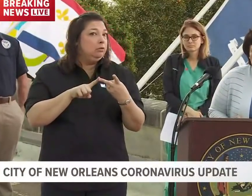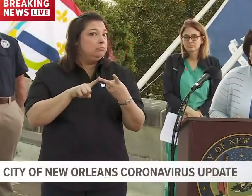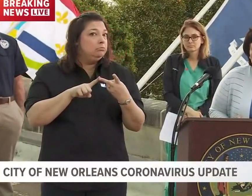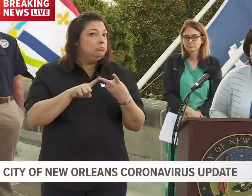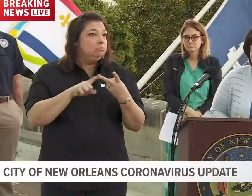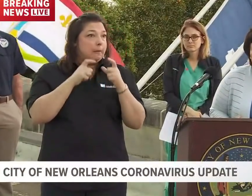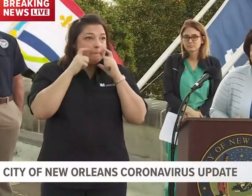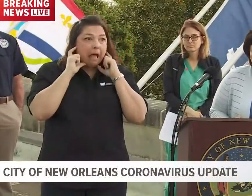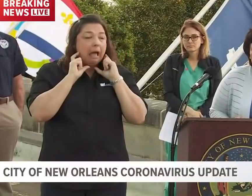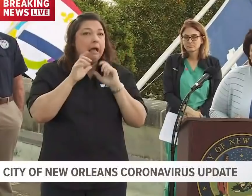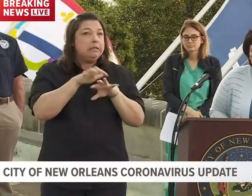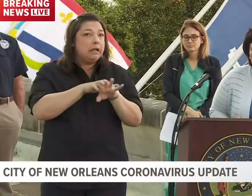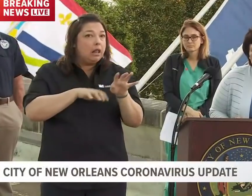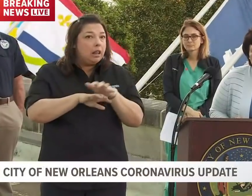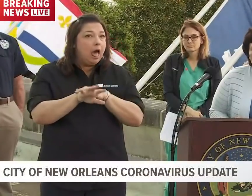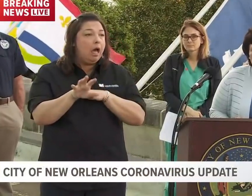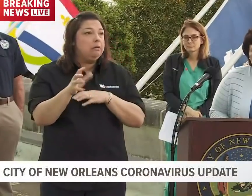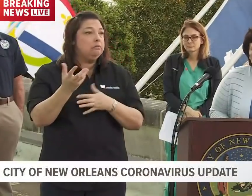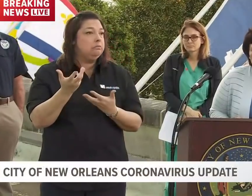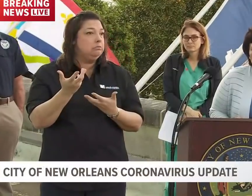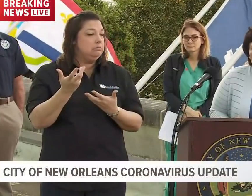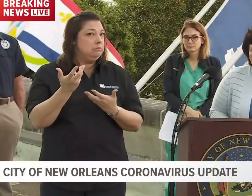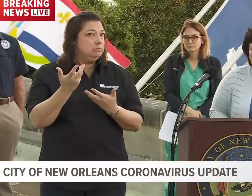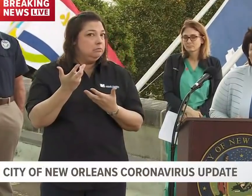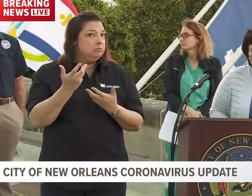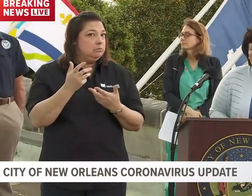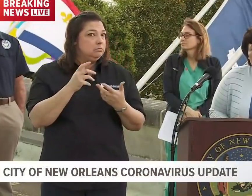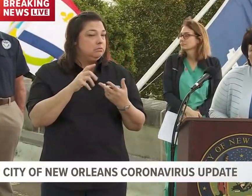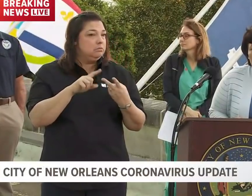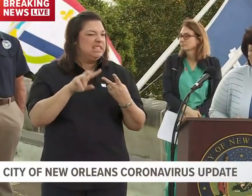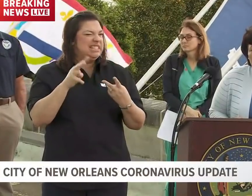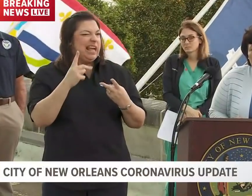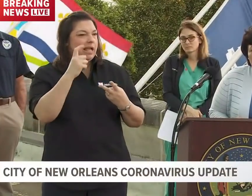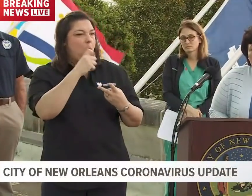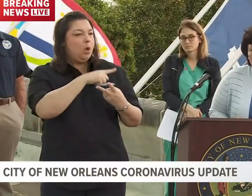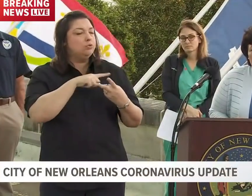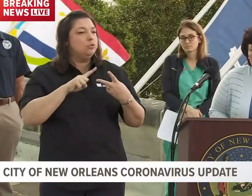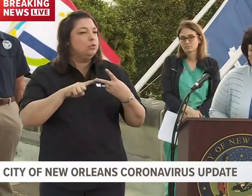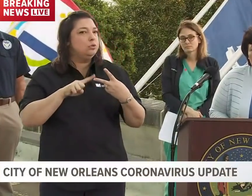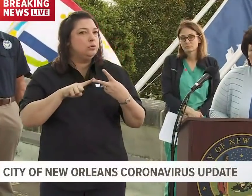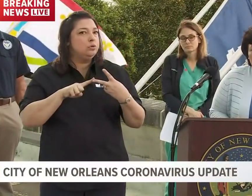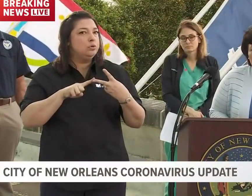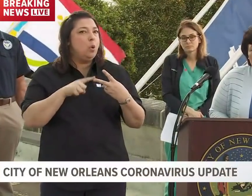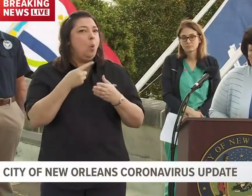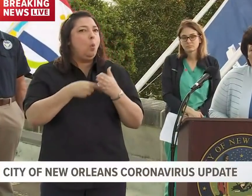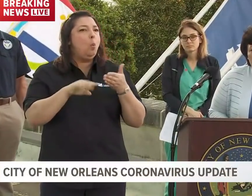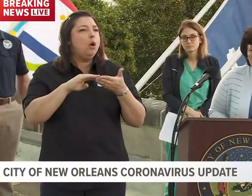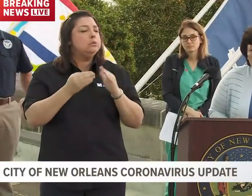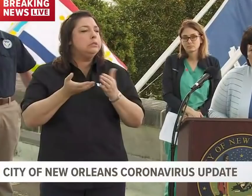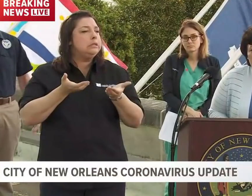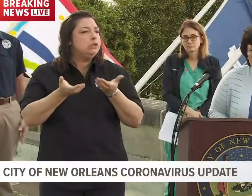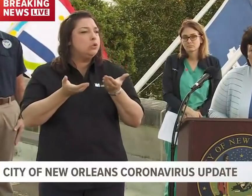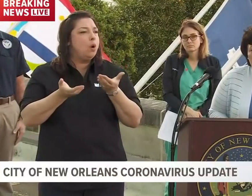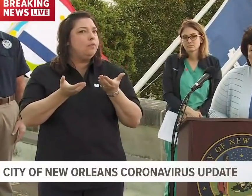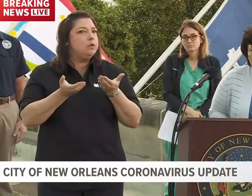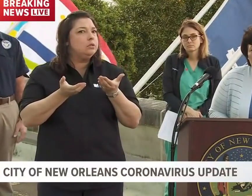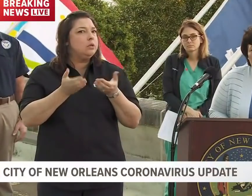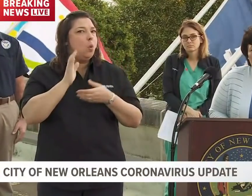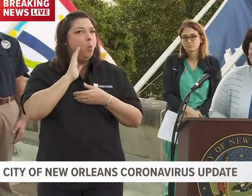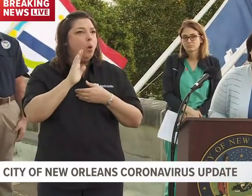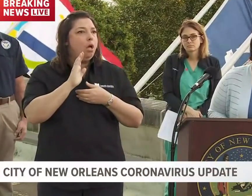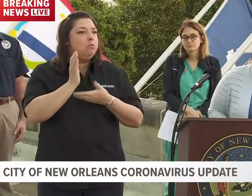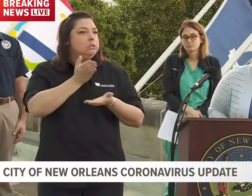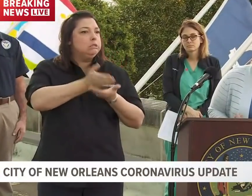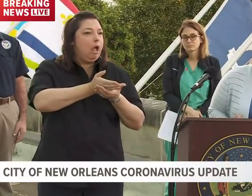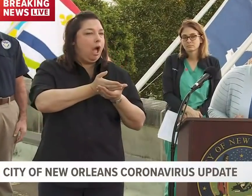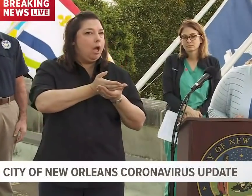medical, you know, the face masks and stuff? And then as a second question, what city services will be diminished in trying to